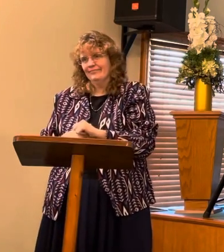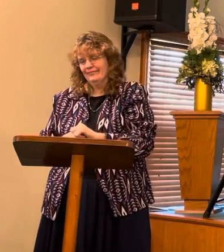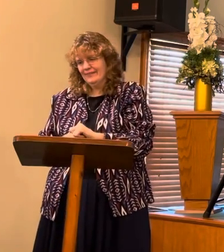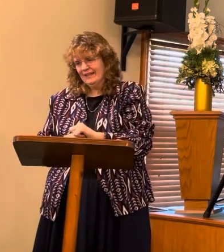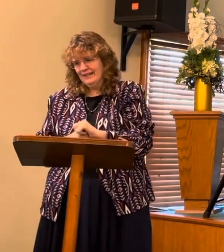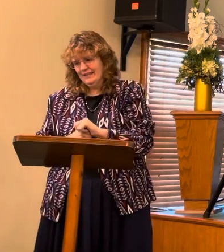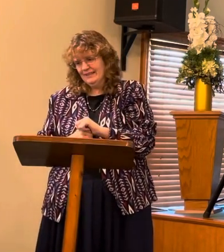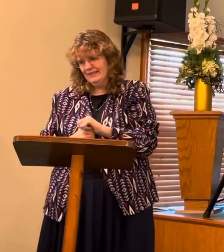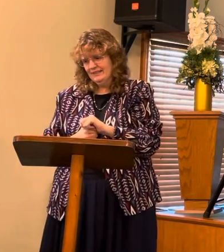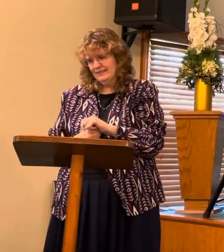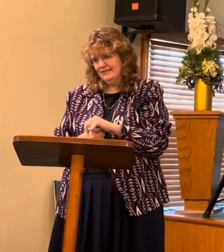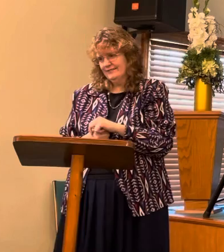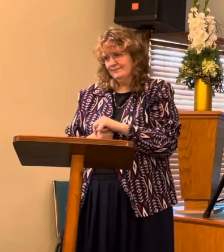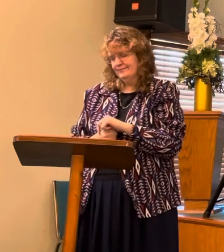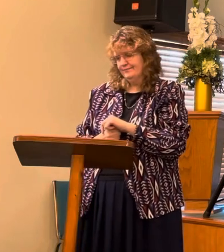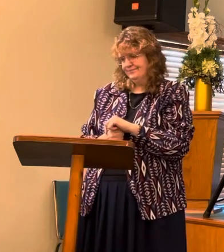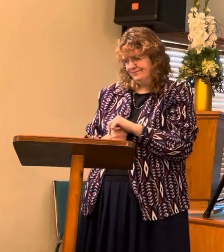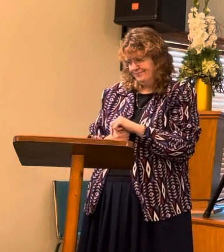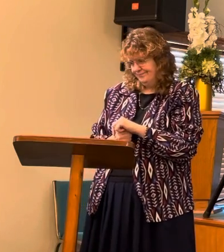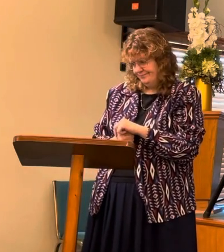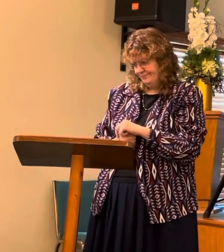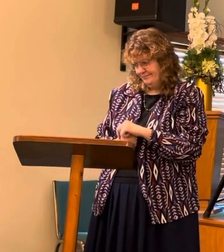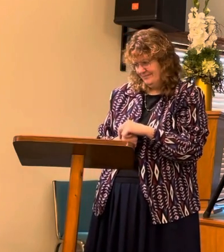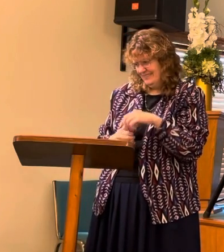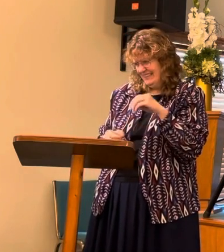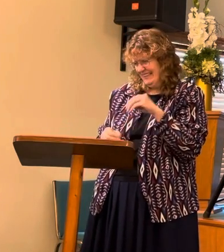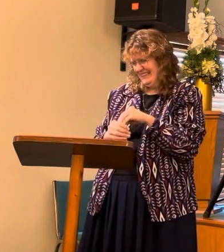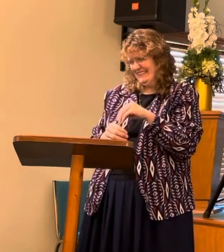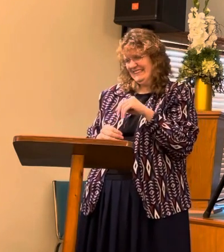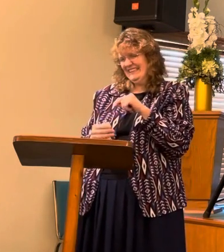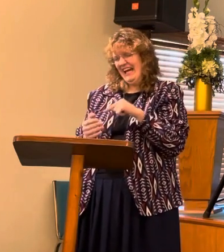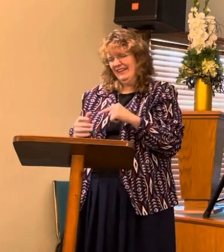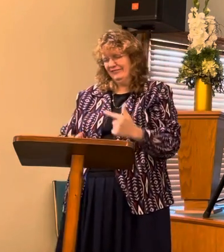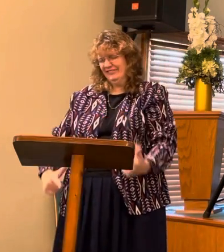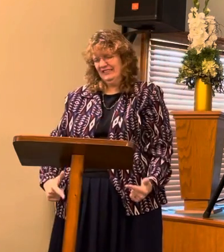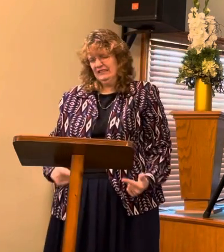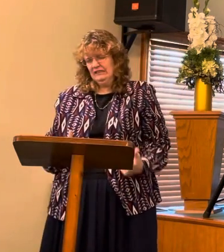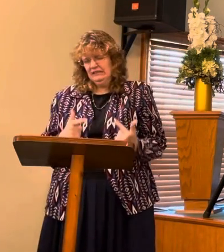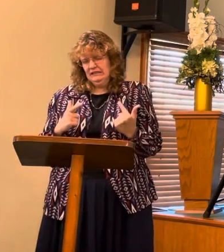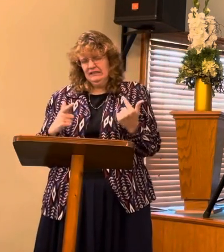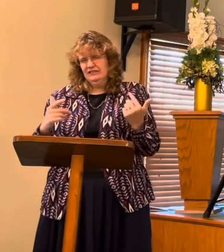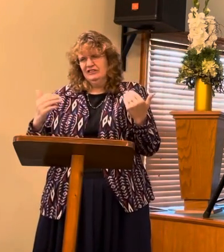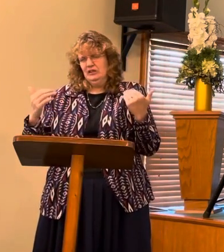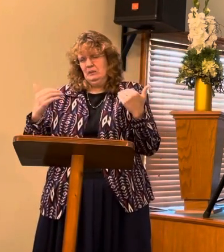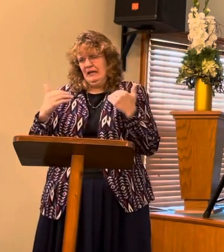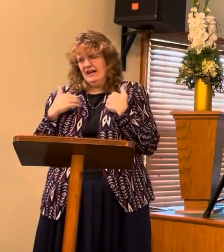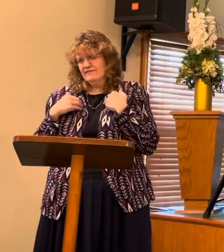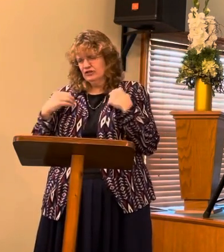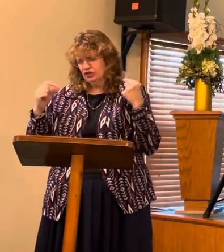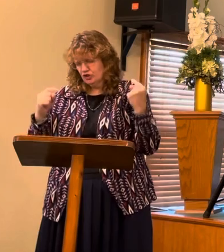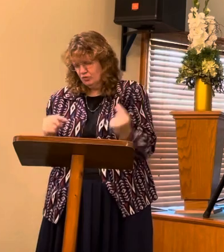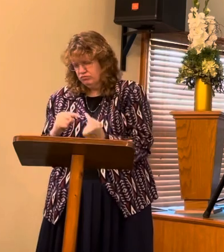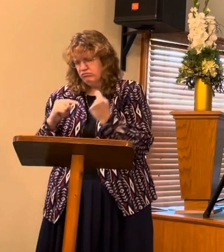In this life we have our struggles.